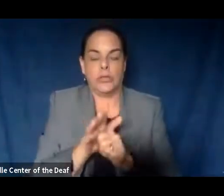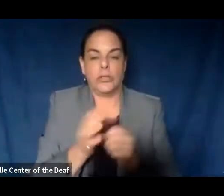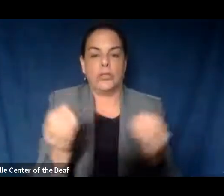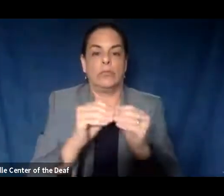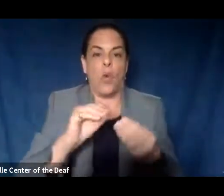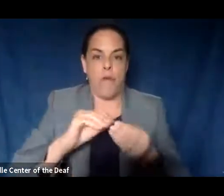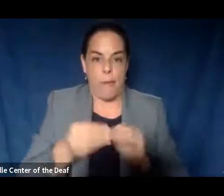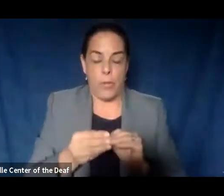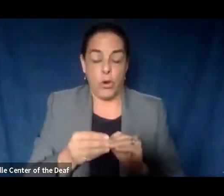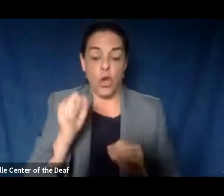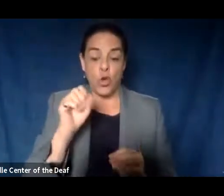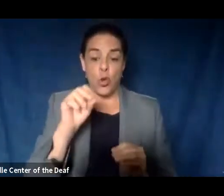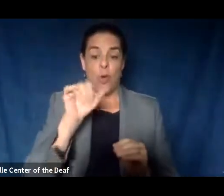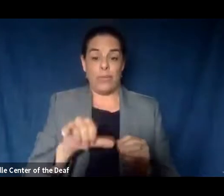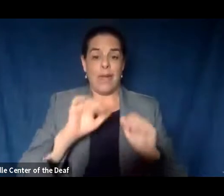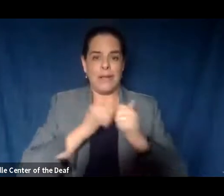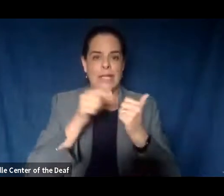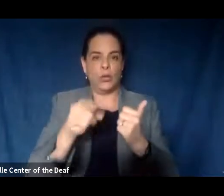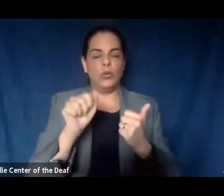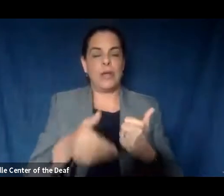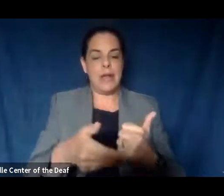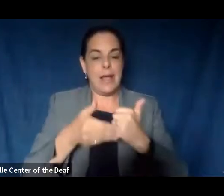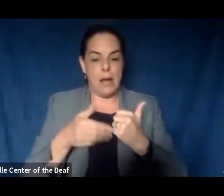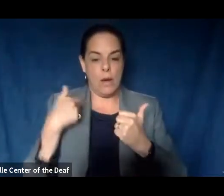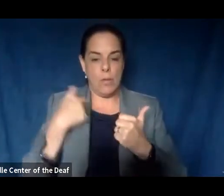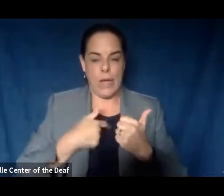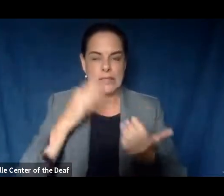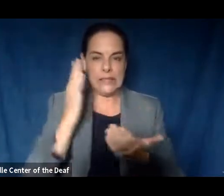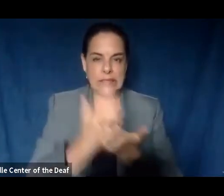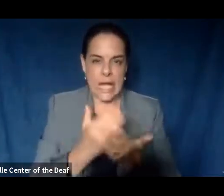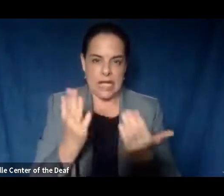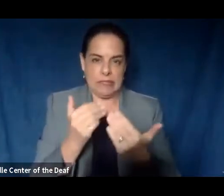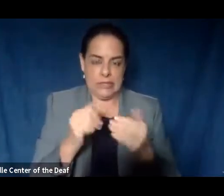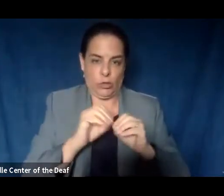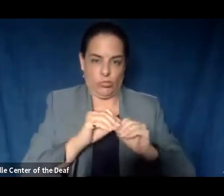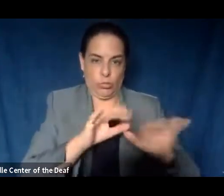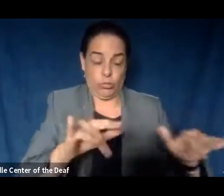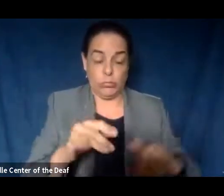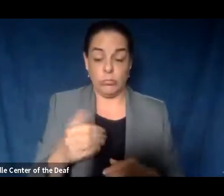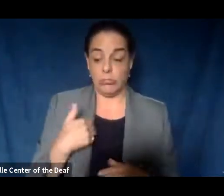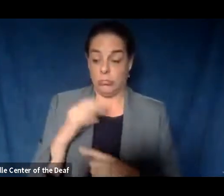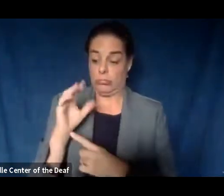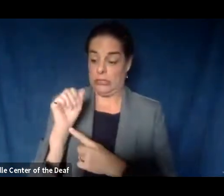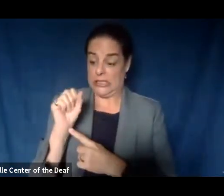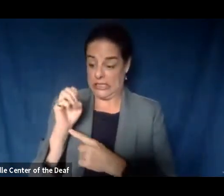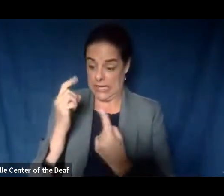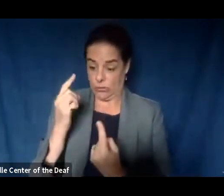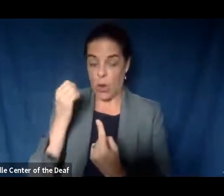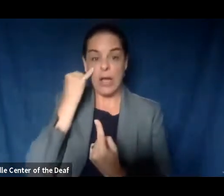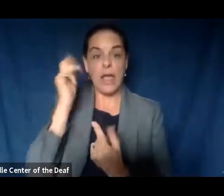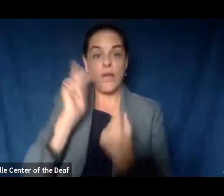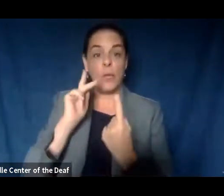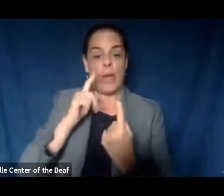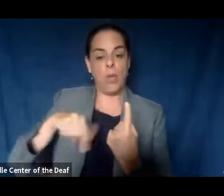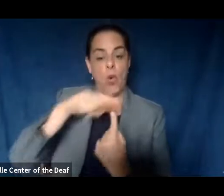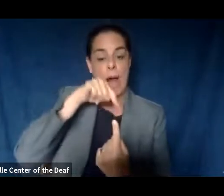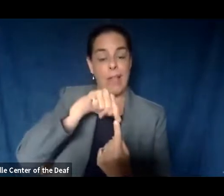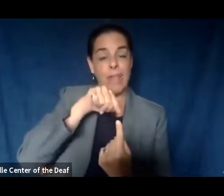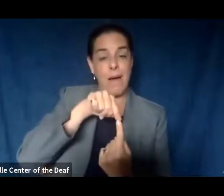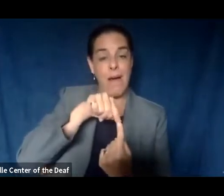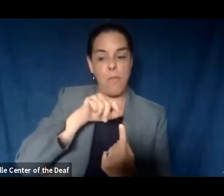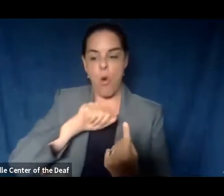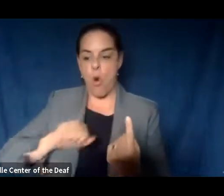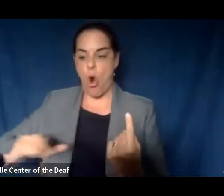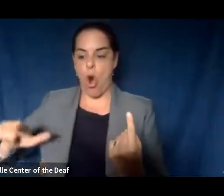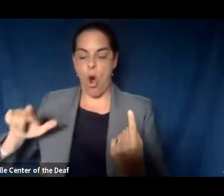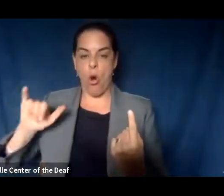can help us break the chain of transmission. So we have a case. We have people who got exposed to them. All those people are asked to stay in